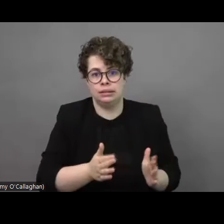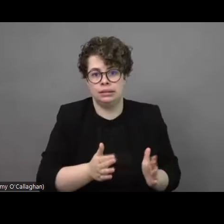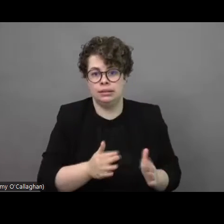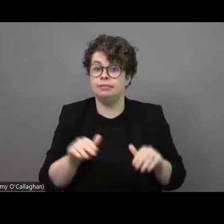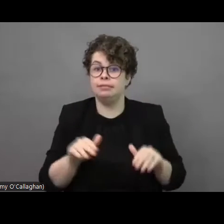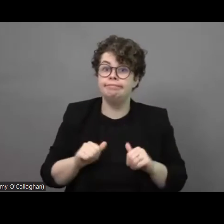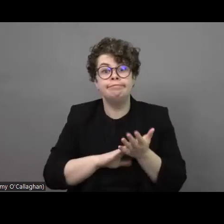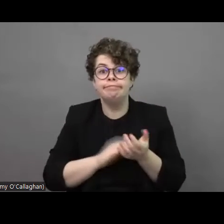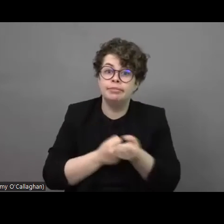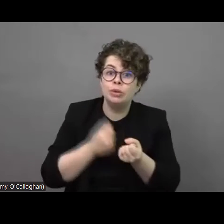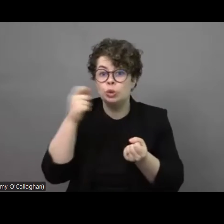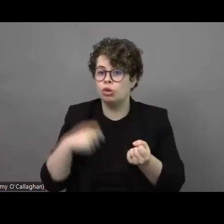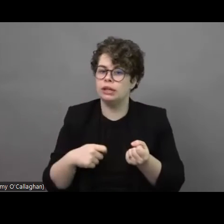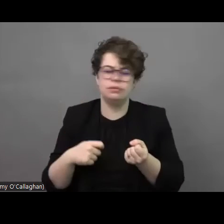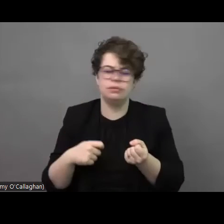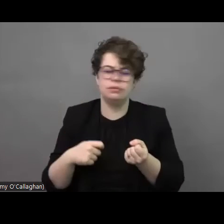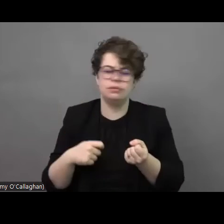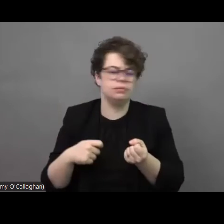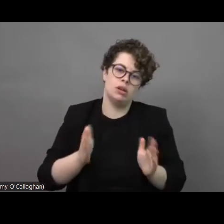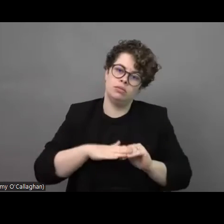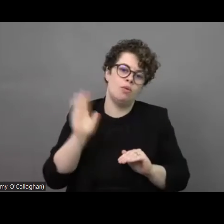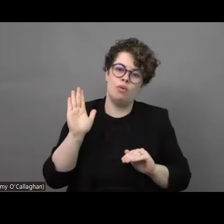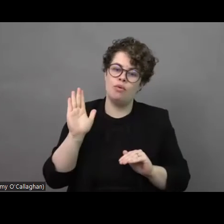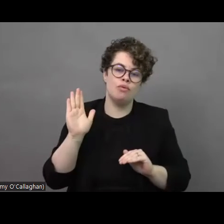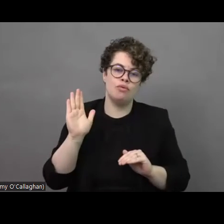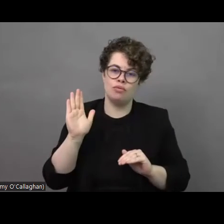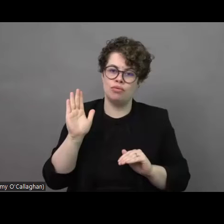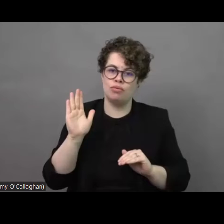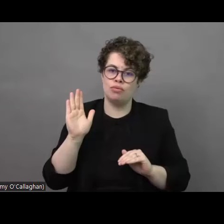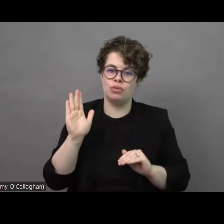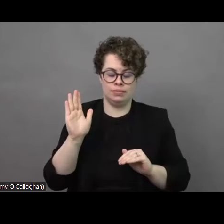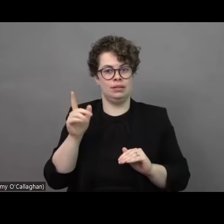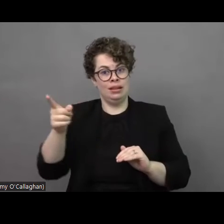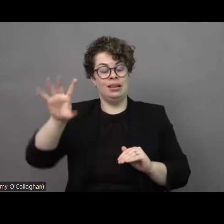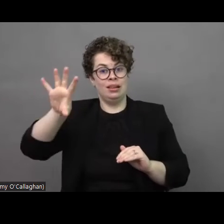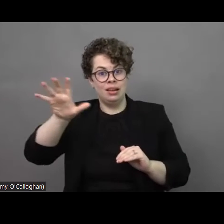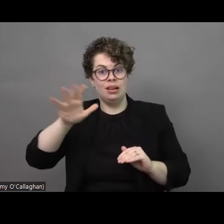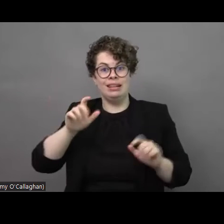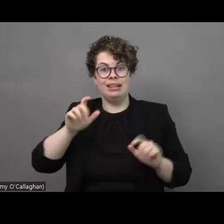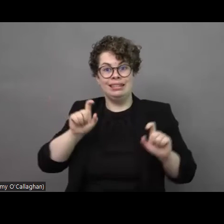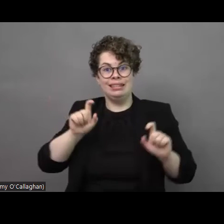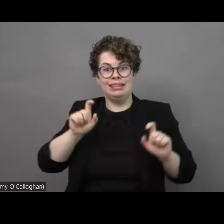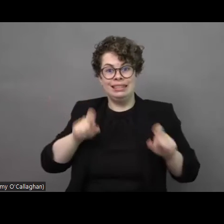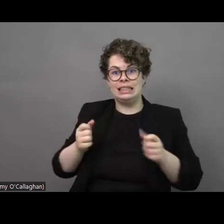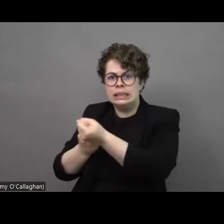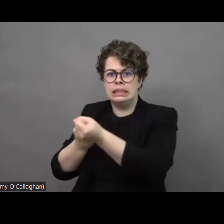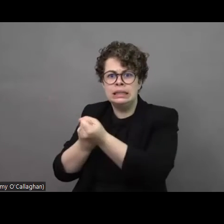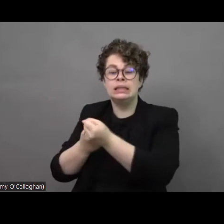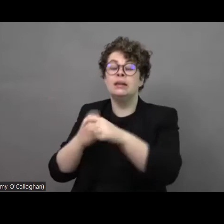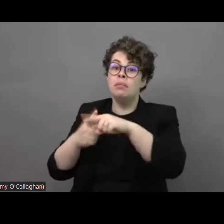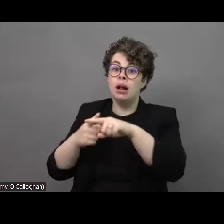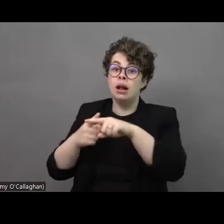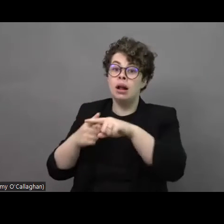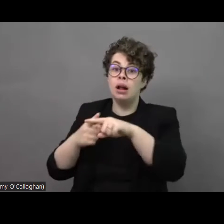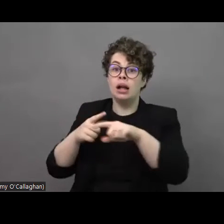from the volunteers and those in different countries who will be happy to accommodate people with disabilities by